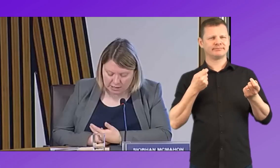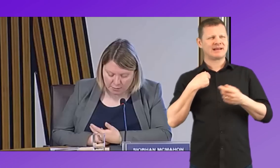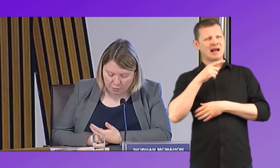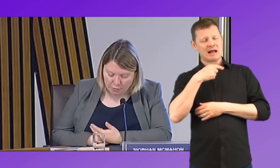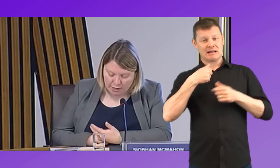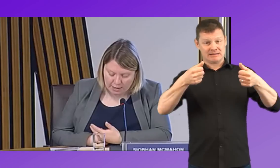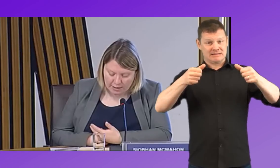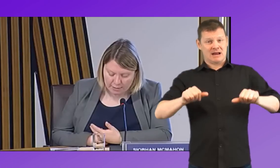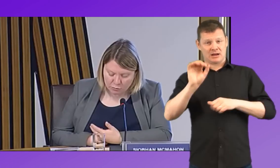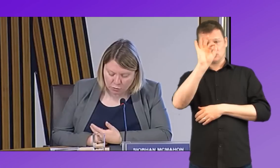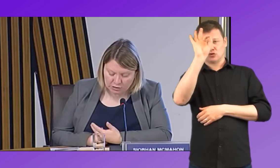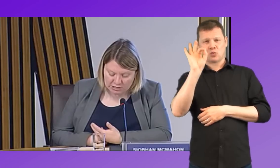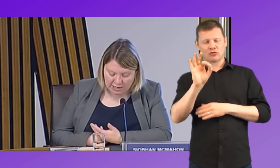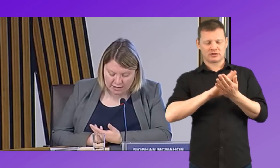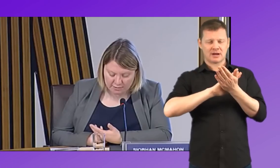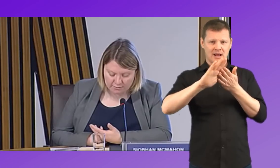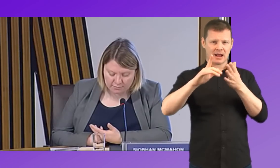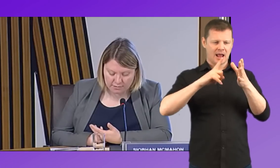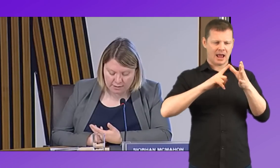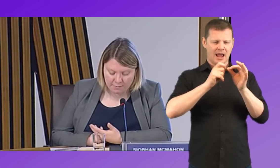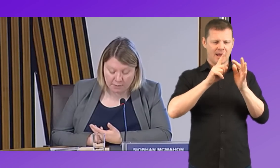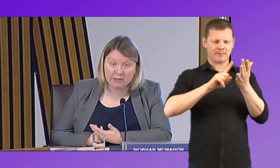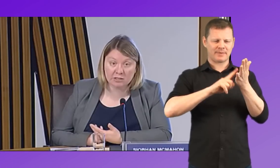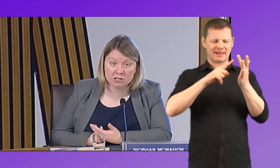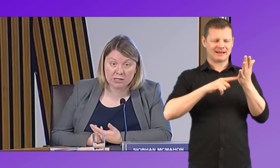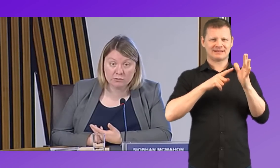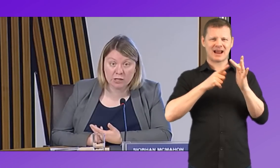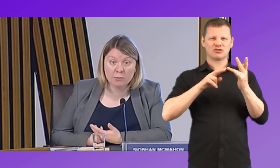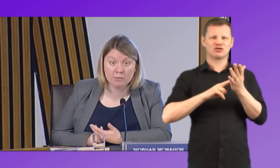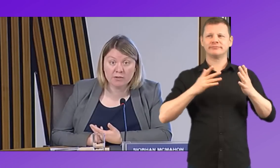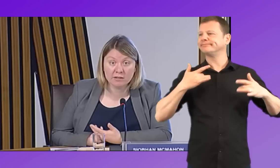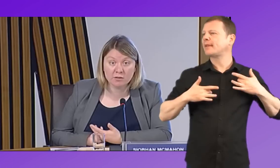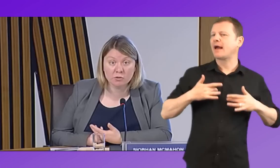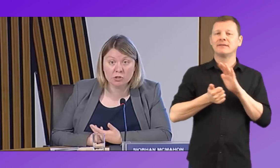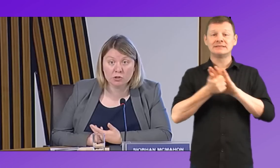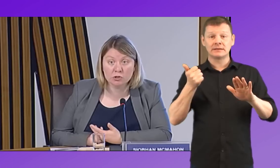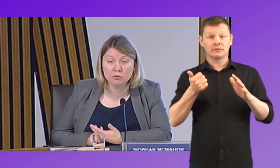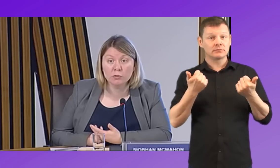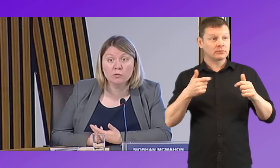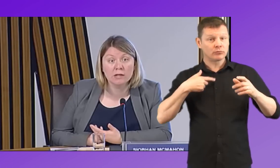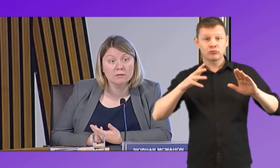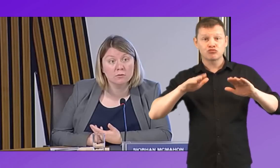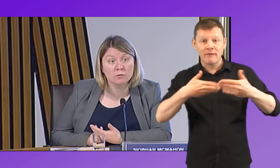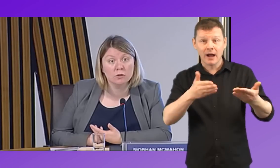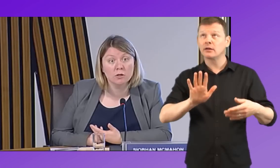then about to what extent habilitation skills are being provided across the country. Do we know that? Or